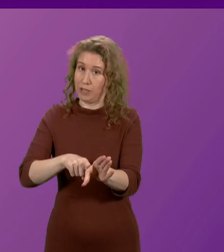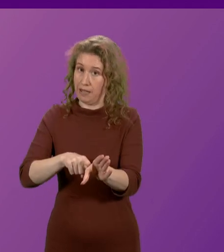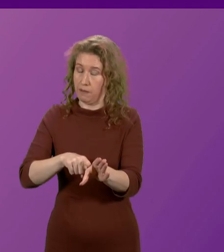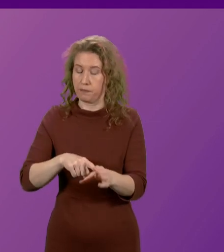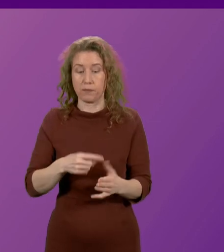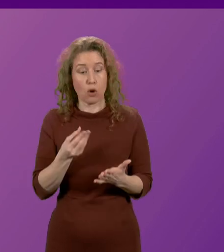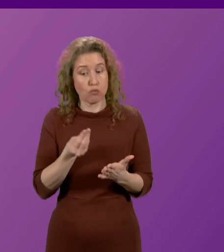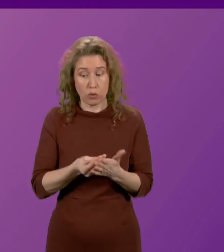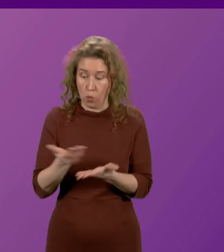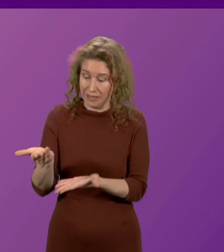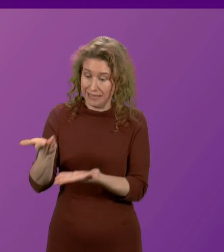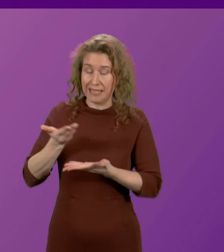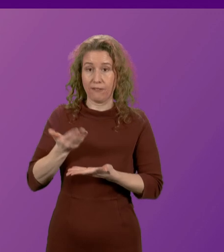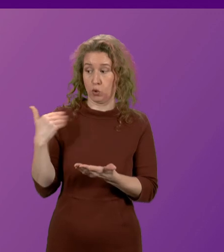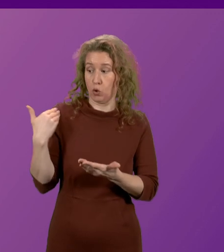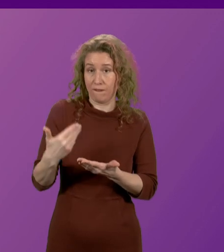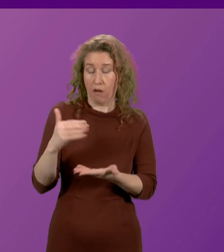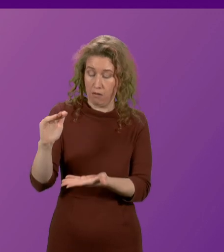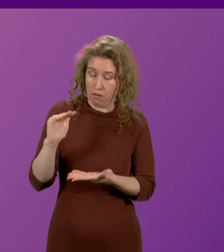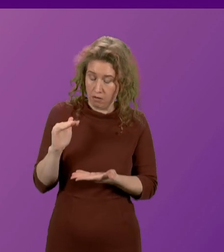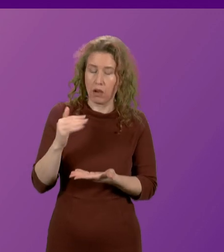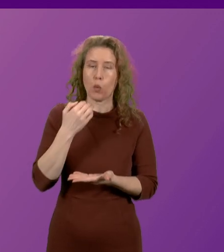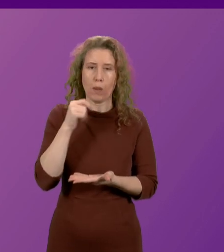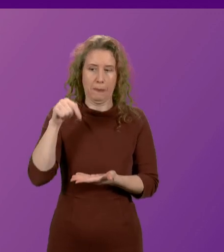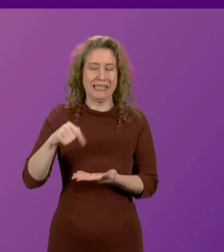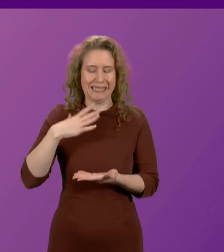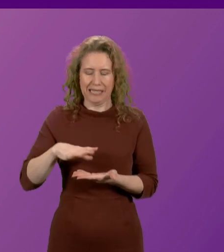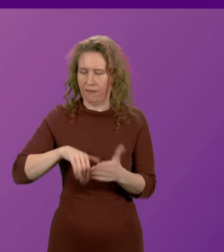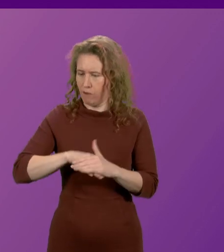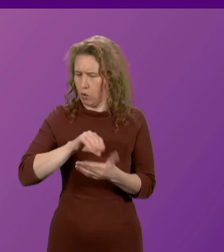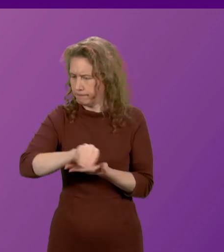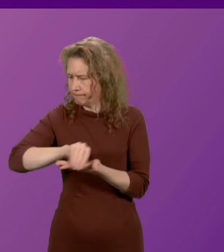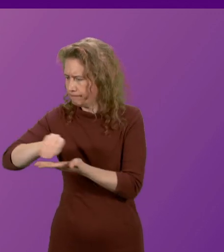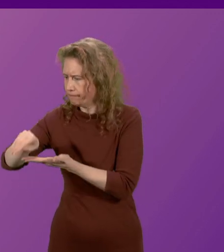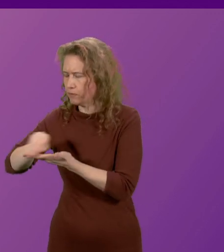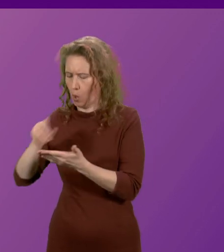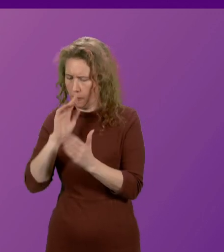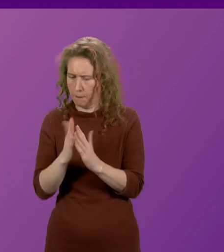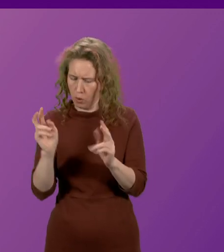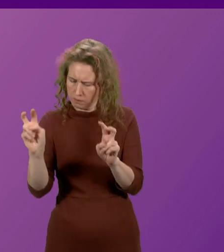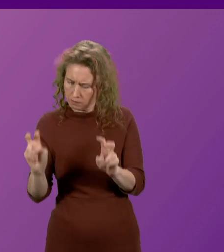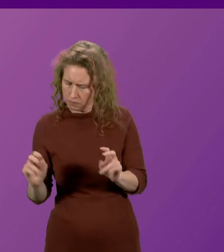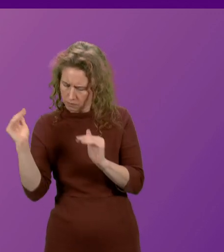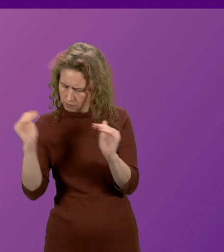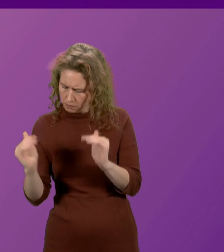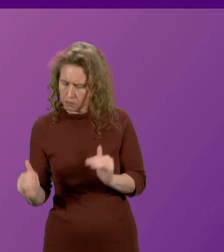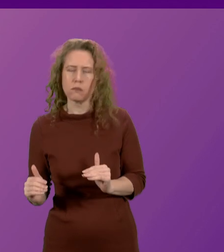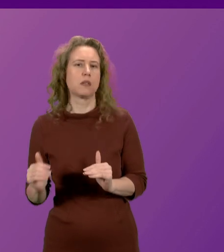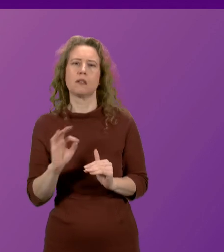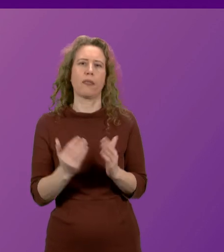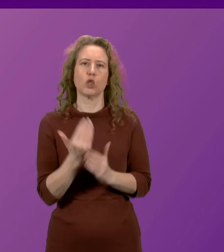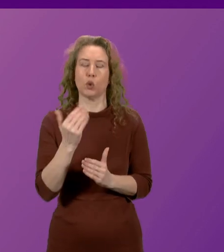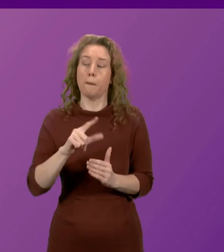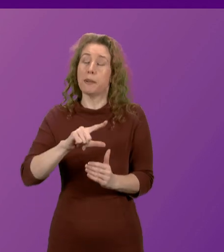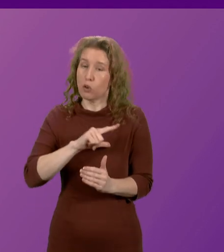resources that have been allocated so far I expect will be required to enable us to balance the budget during this year because